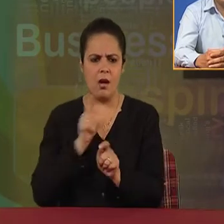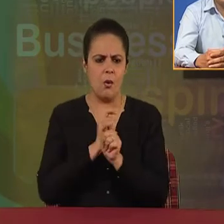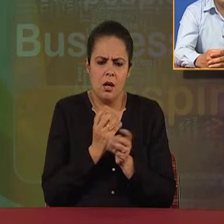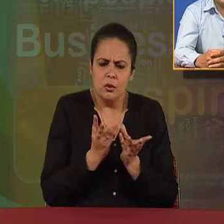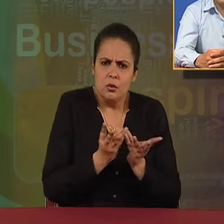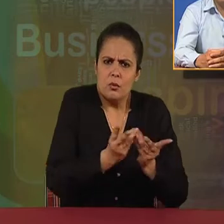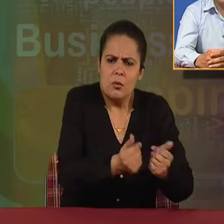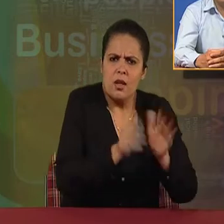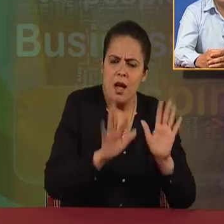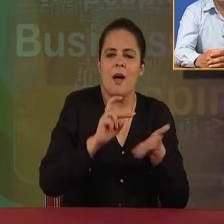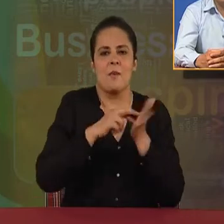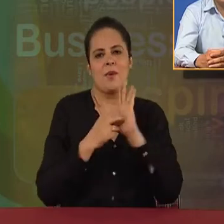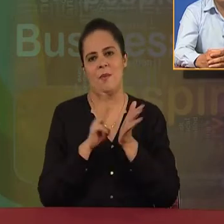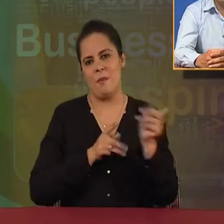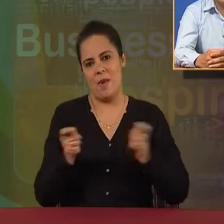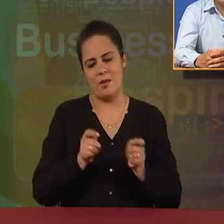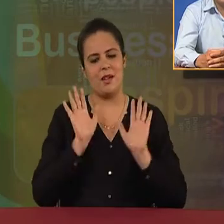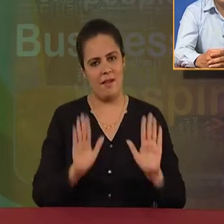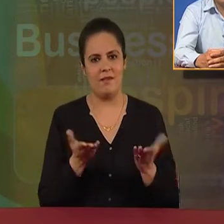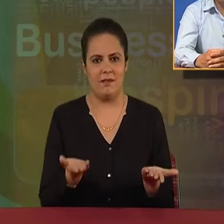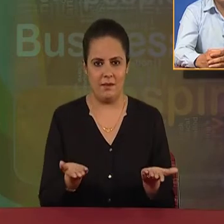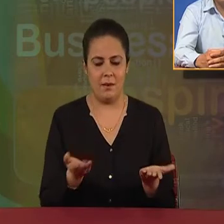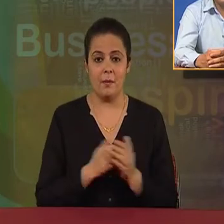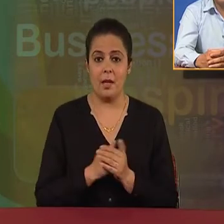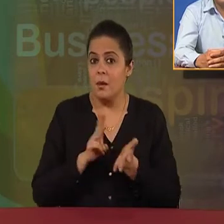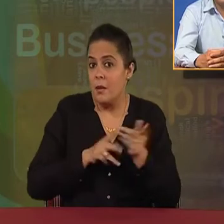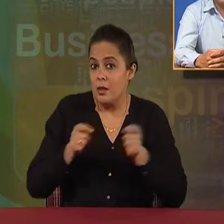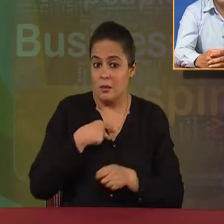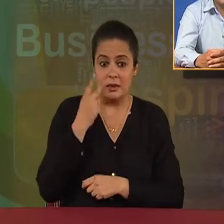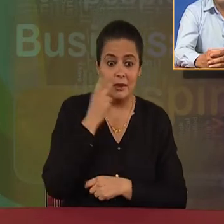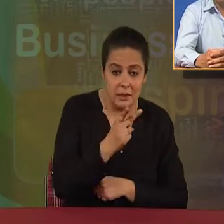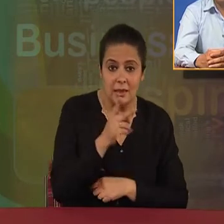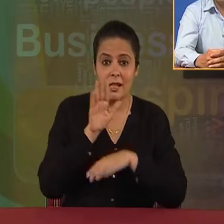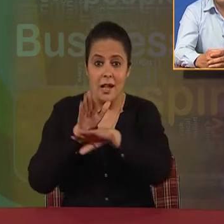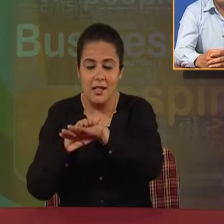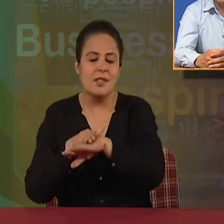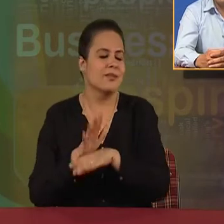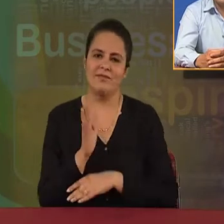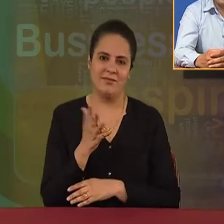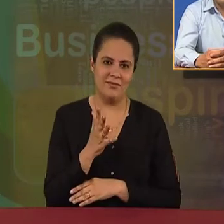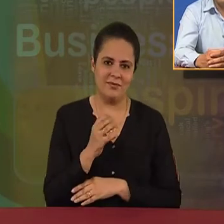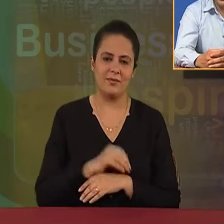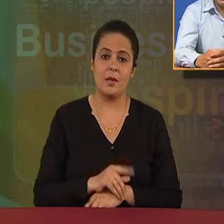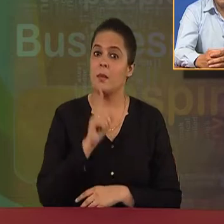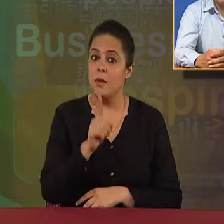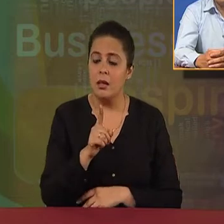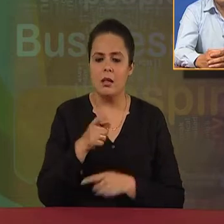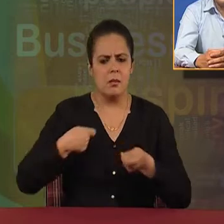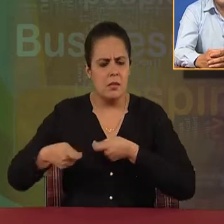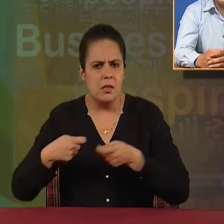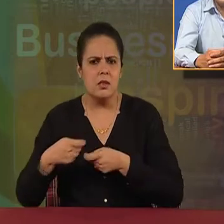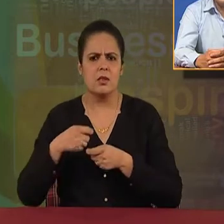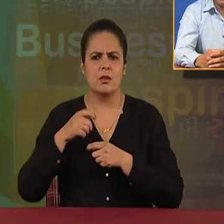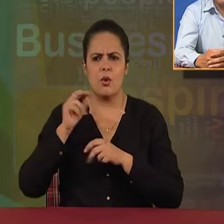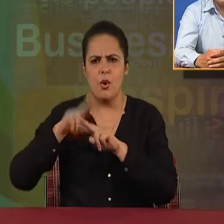available in the management. We can't see the management, we can't touch the management, but when the business